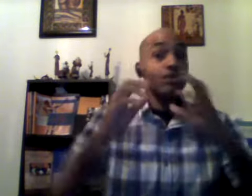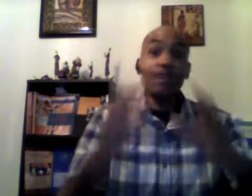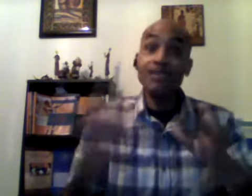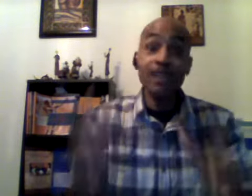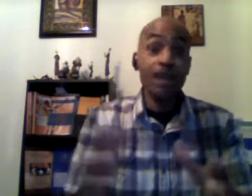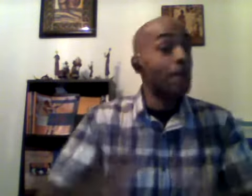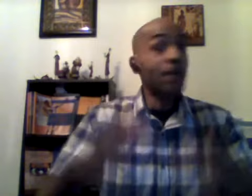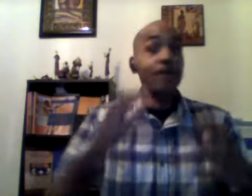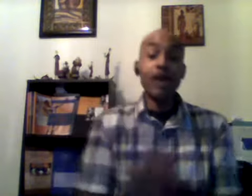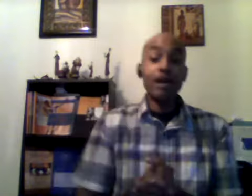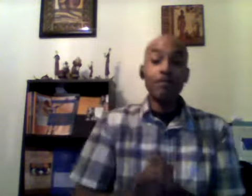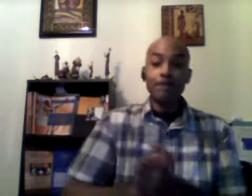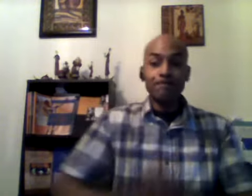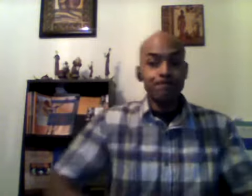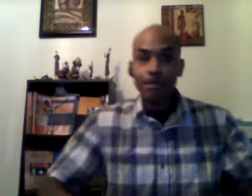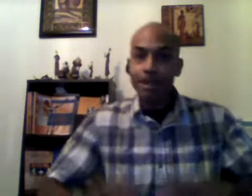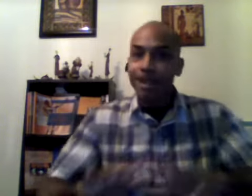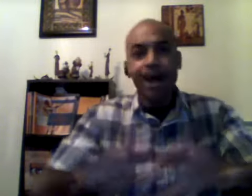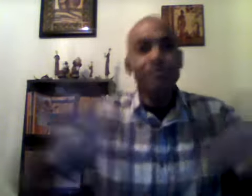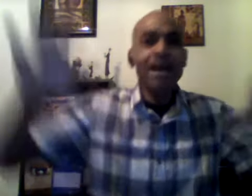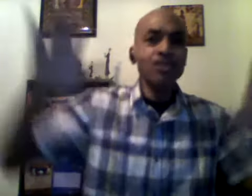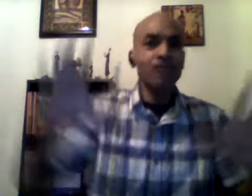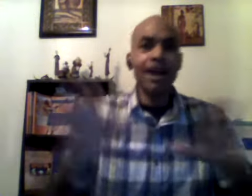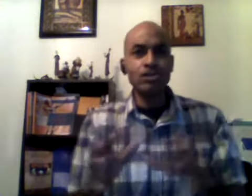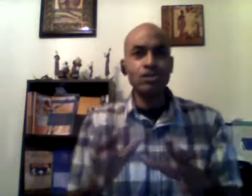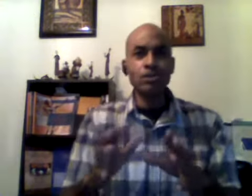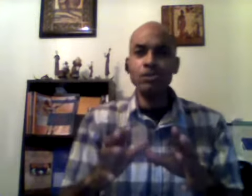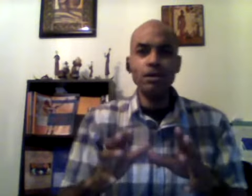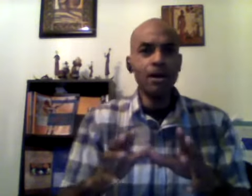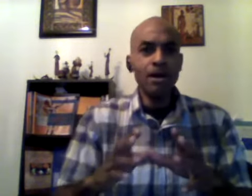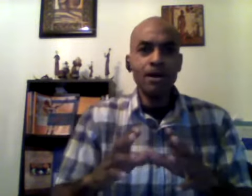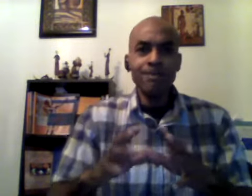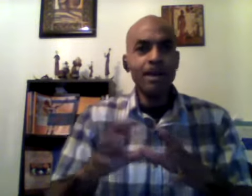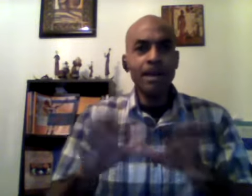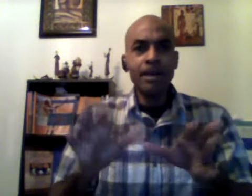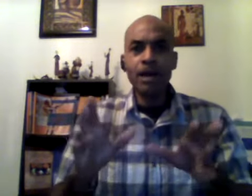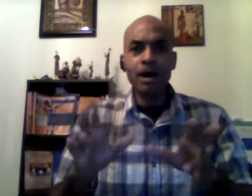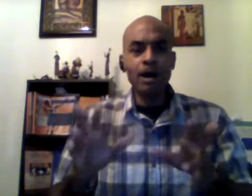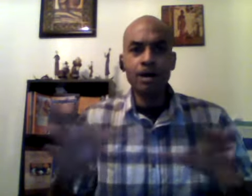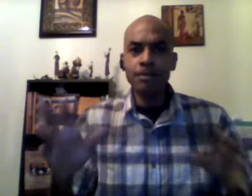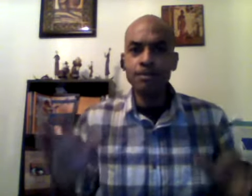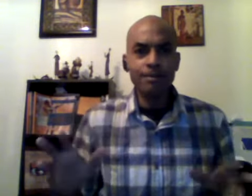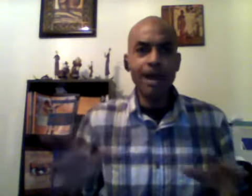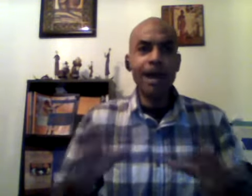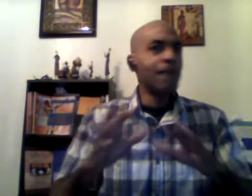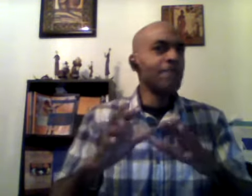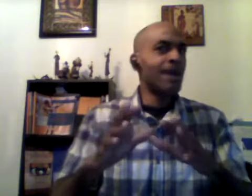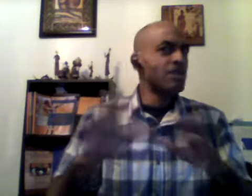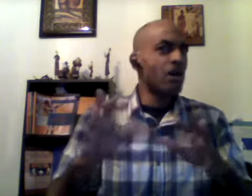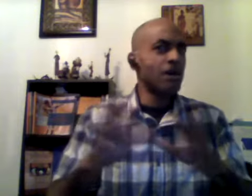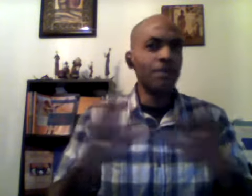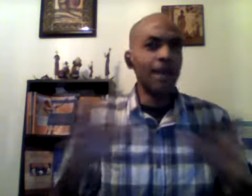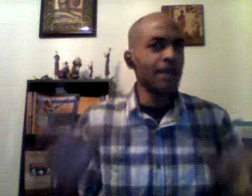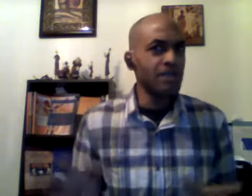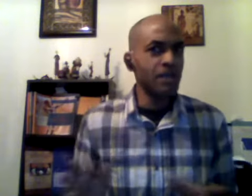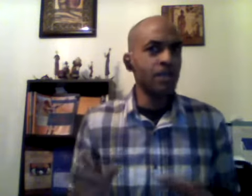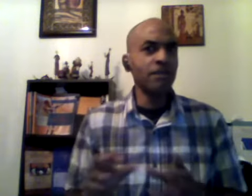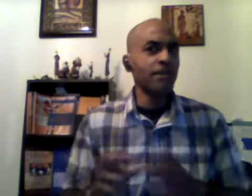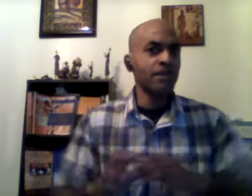that's it i mean family i'm not trying to man um i i'm not talking negative against